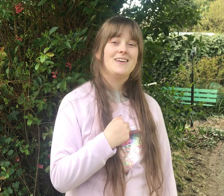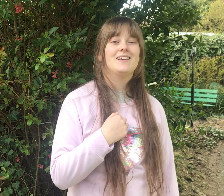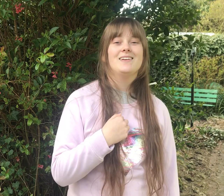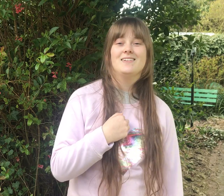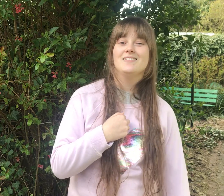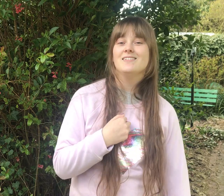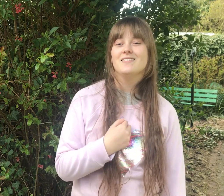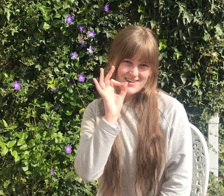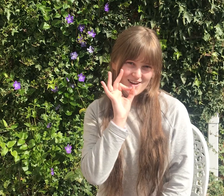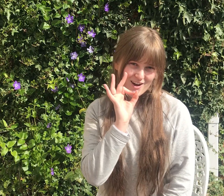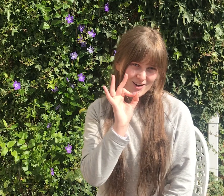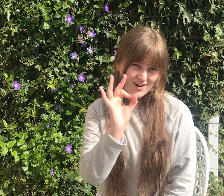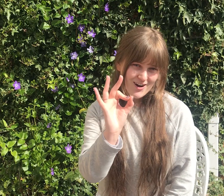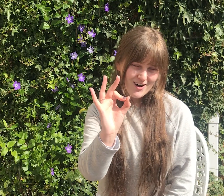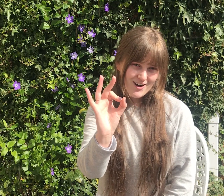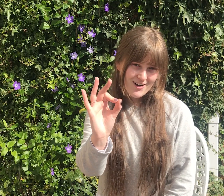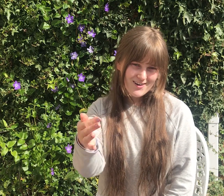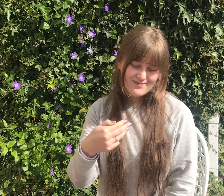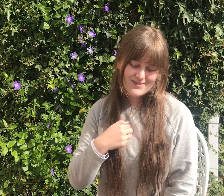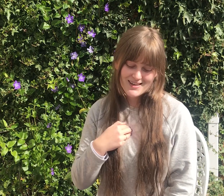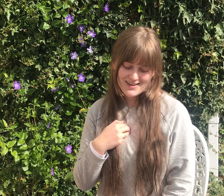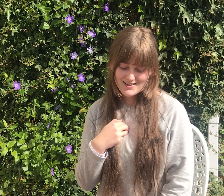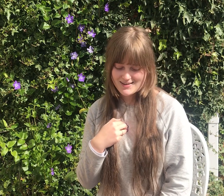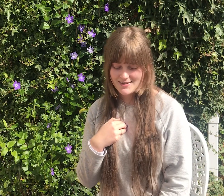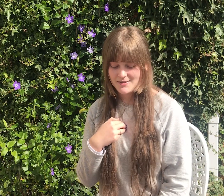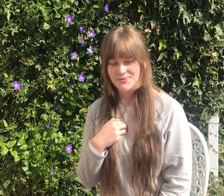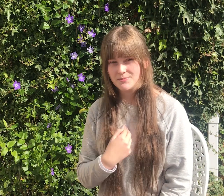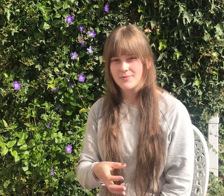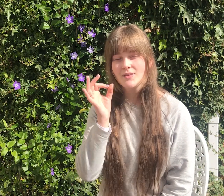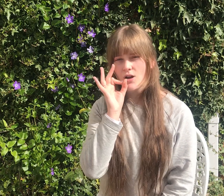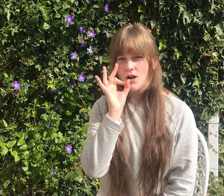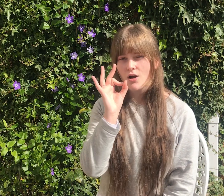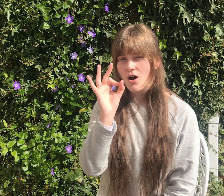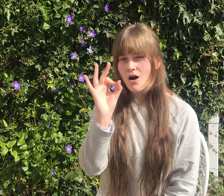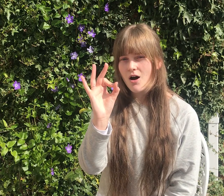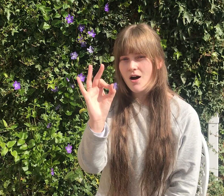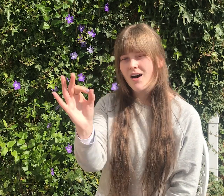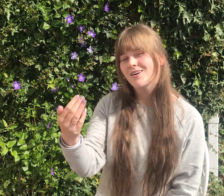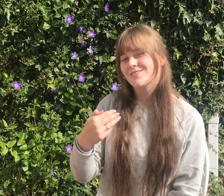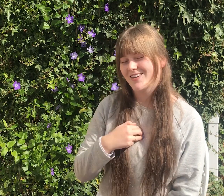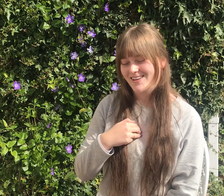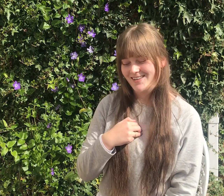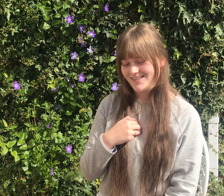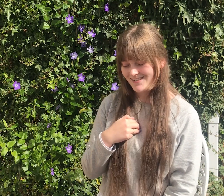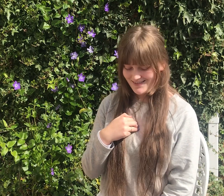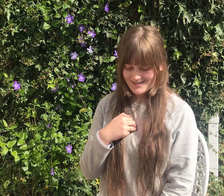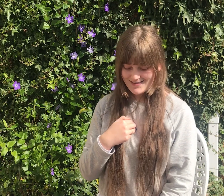You Ever Need A Friend Call Me Call Me Call